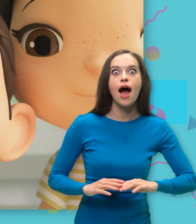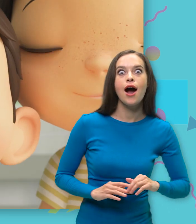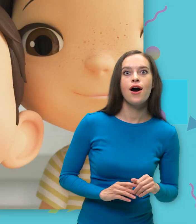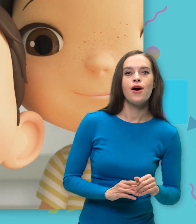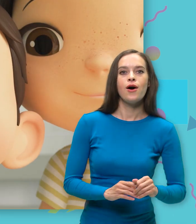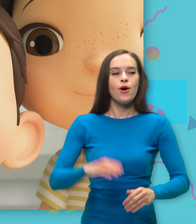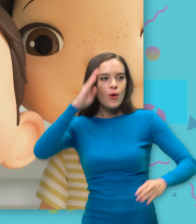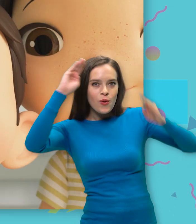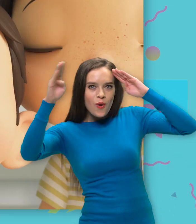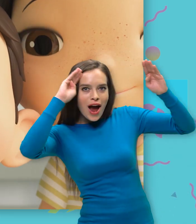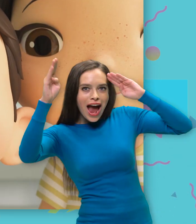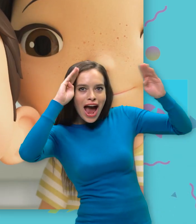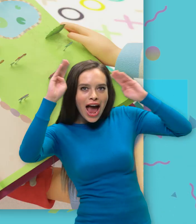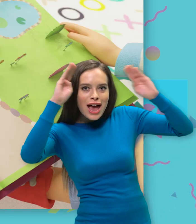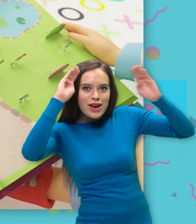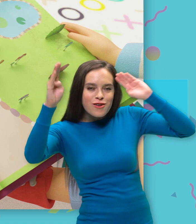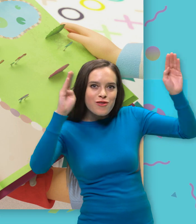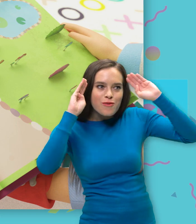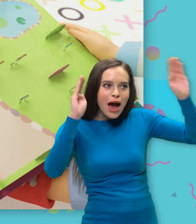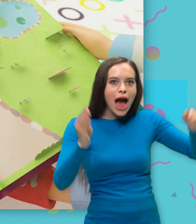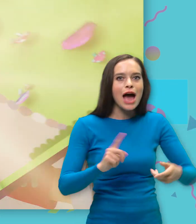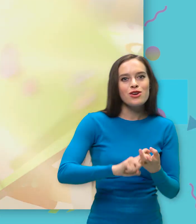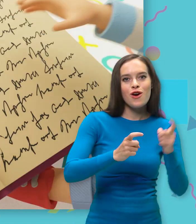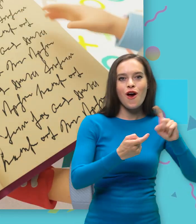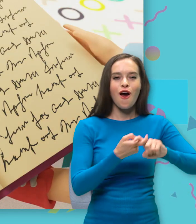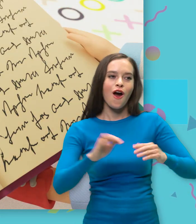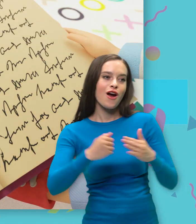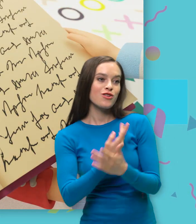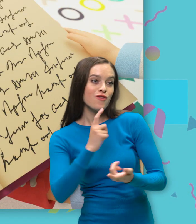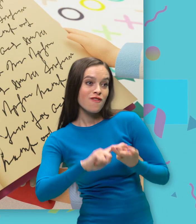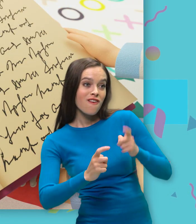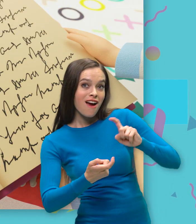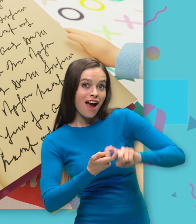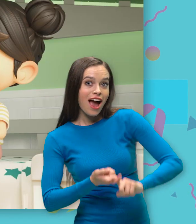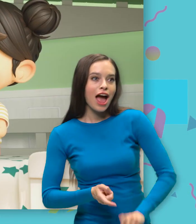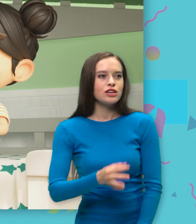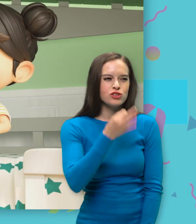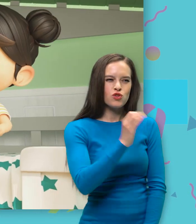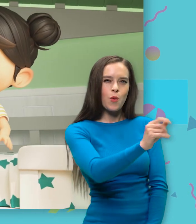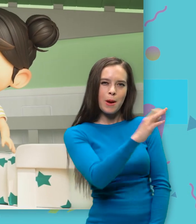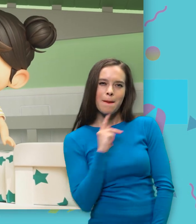Wave goodbye to our new friends Soon we will be back